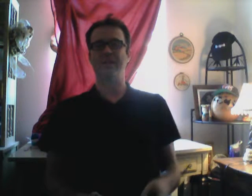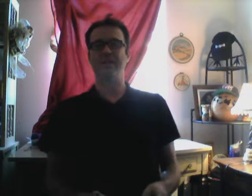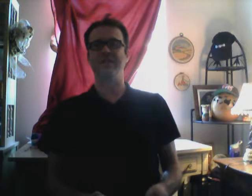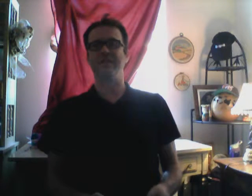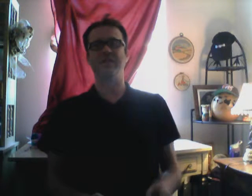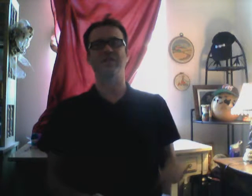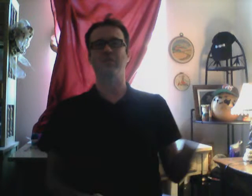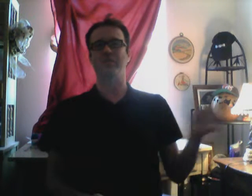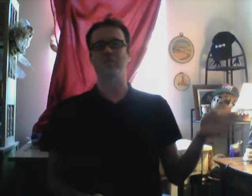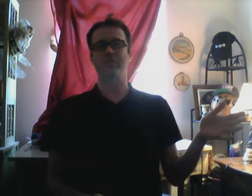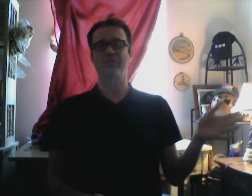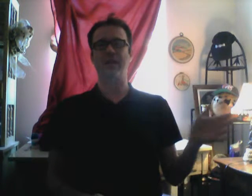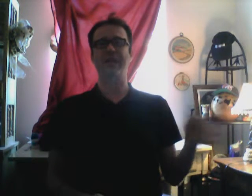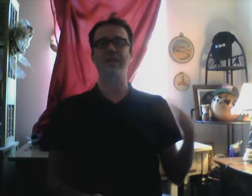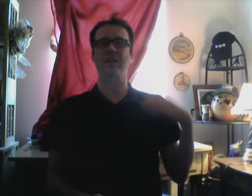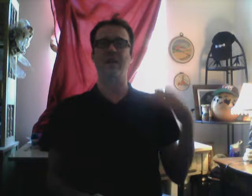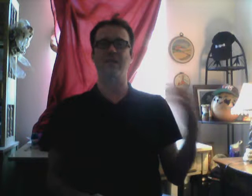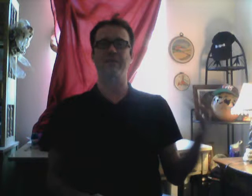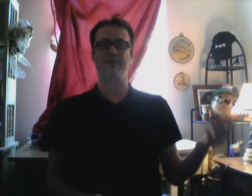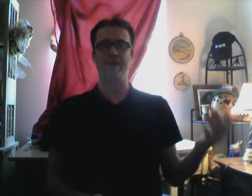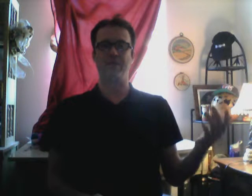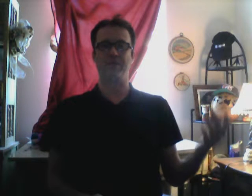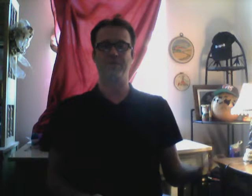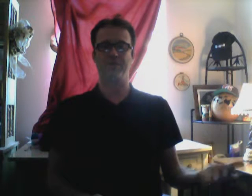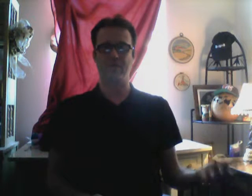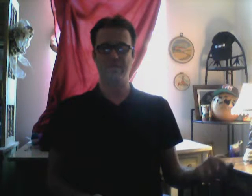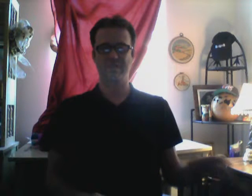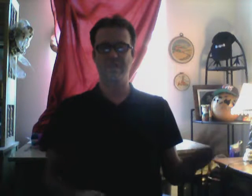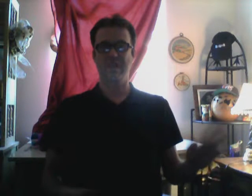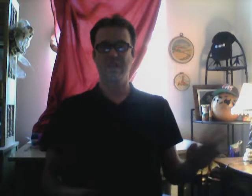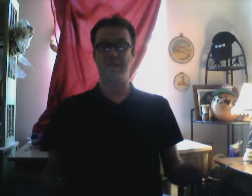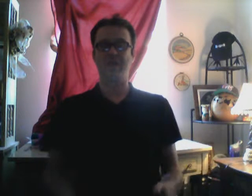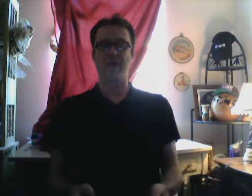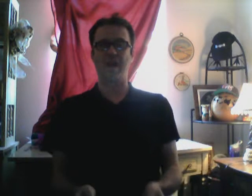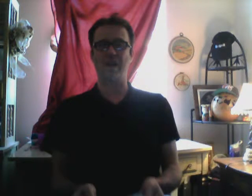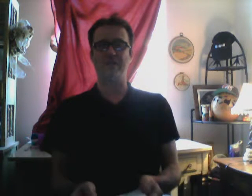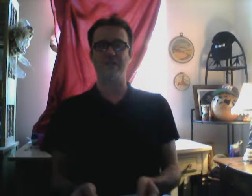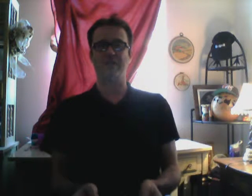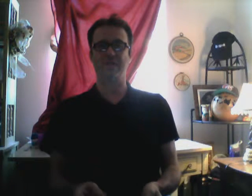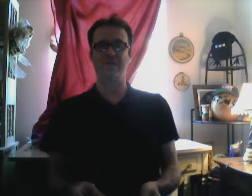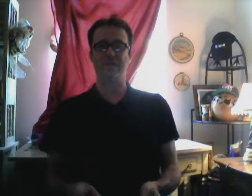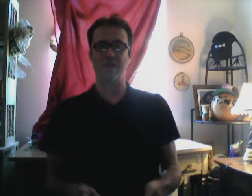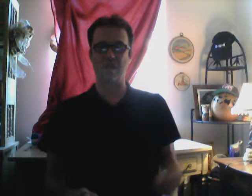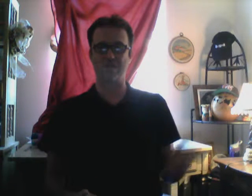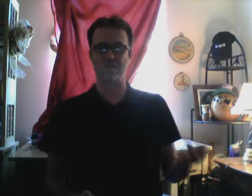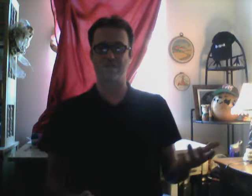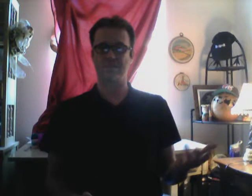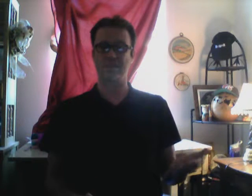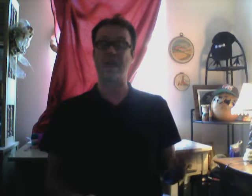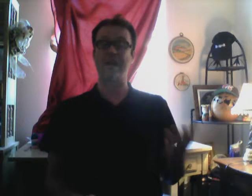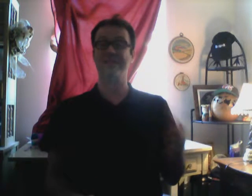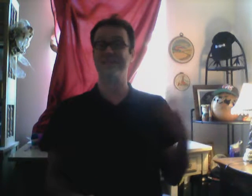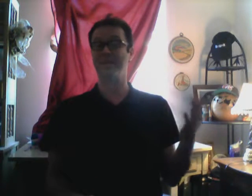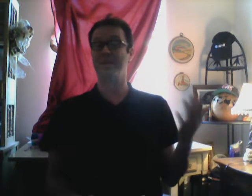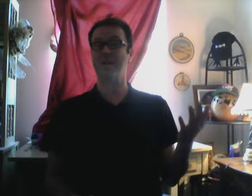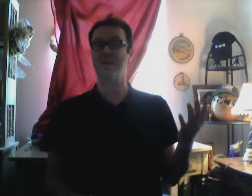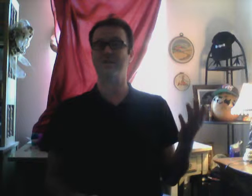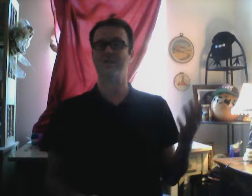And there's all sorts of things. I get a lot of male threats. And there's obviously. There's consciousness. And I can see the consciousness.